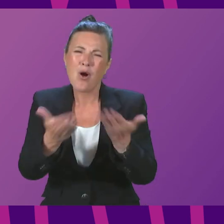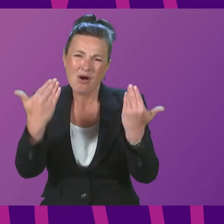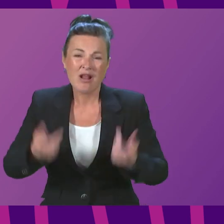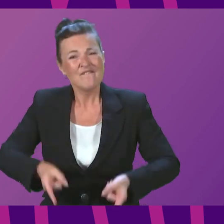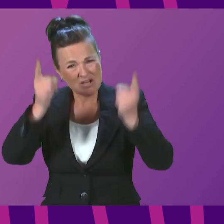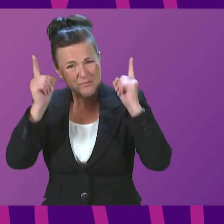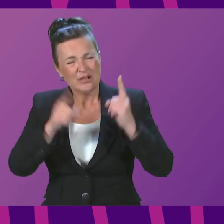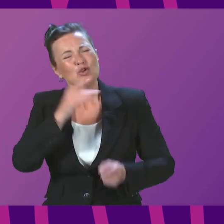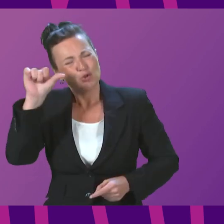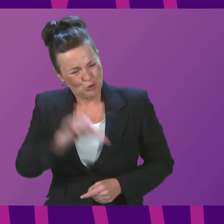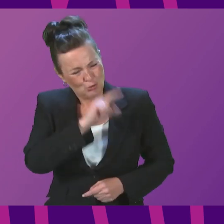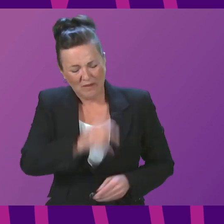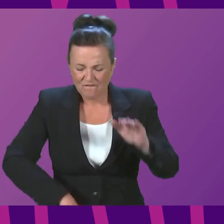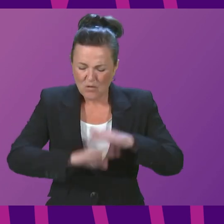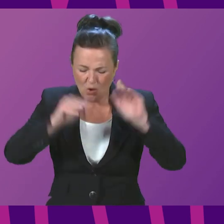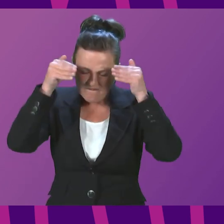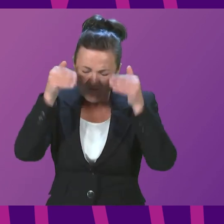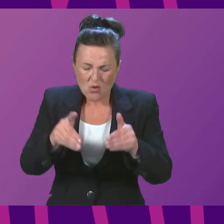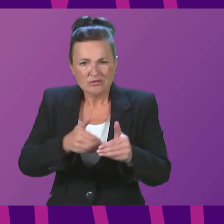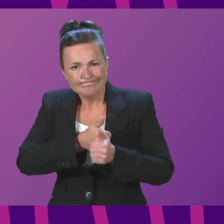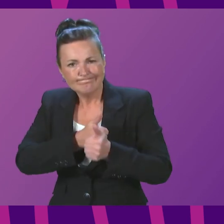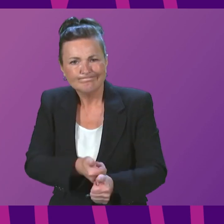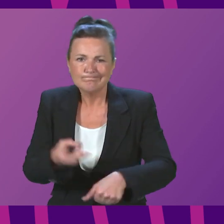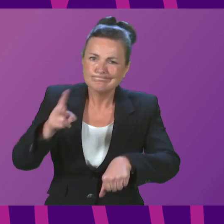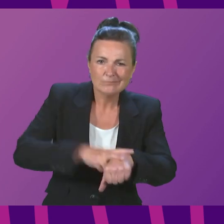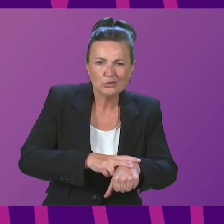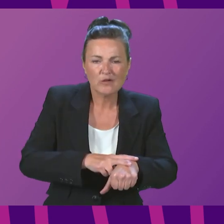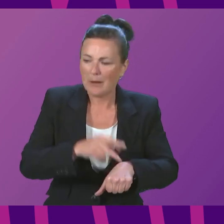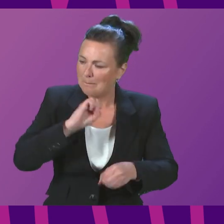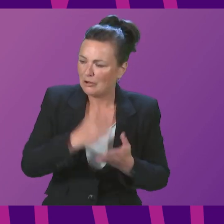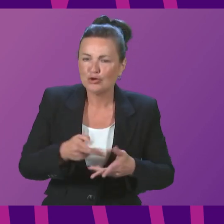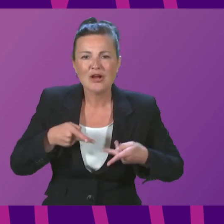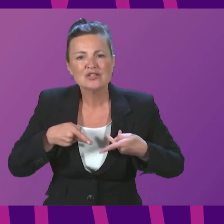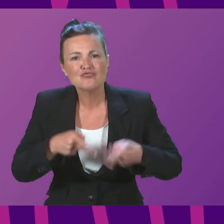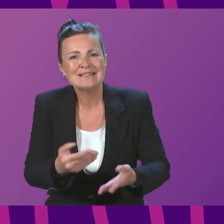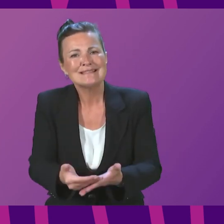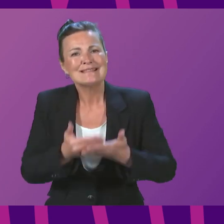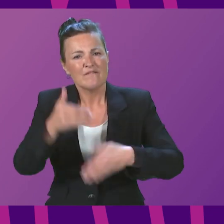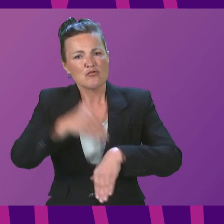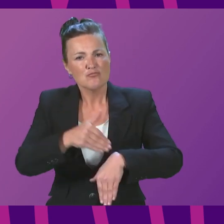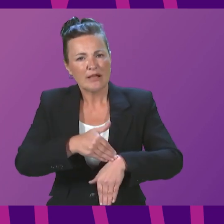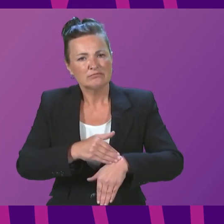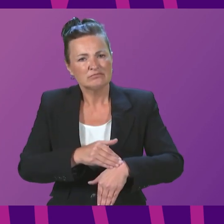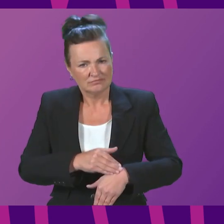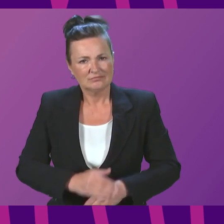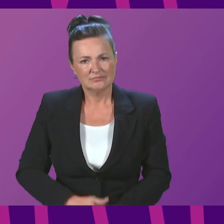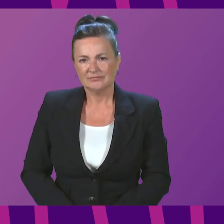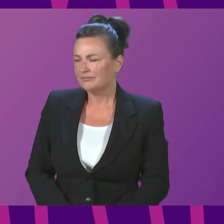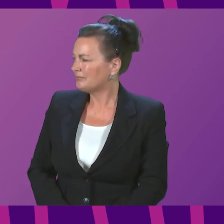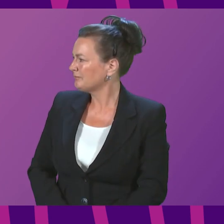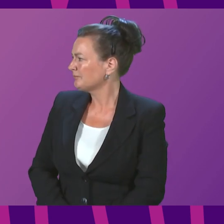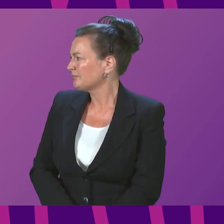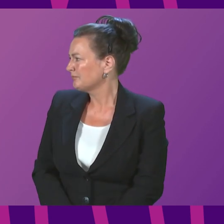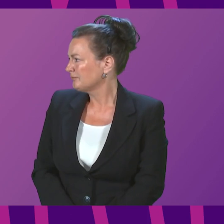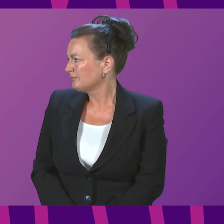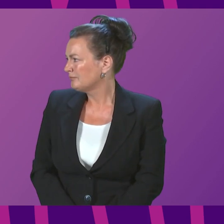on supporting our police officers and keeping our streets safe and free of crime. First Minister, you run